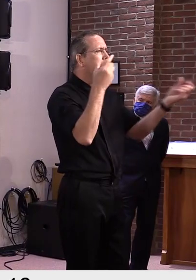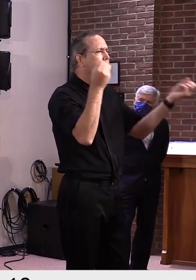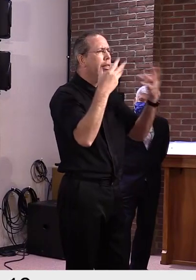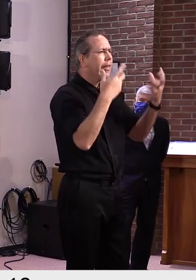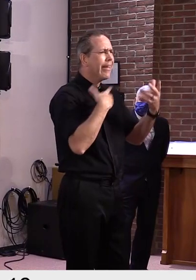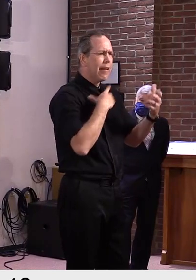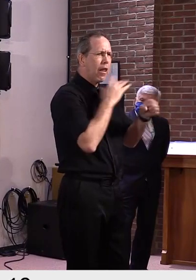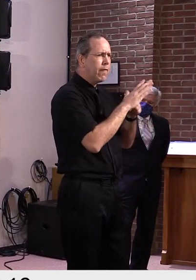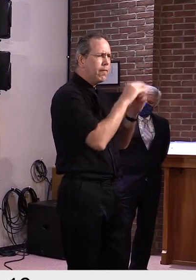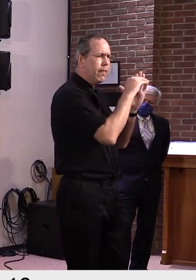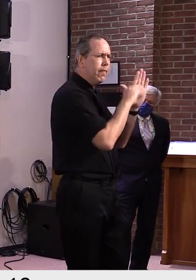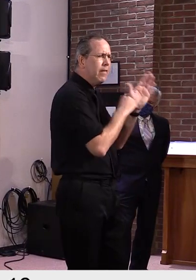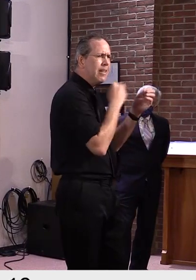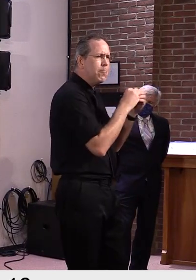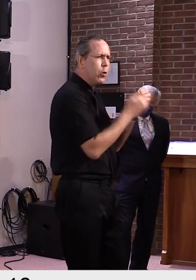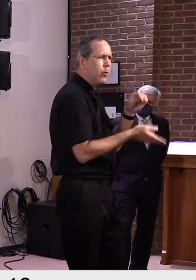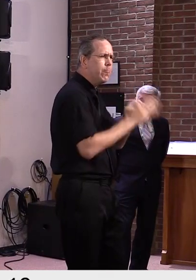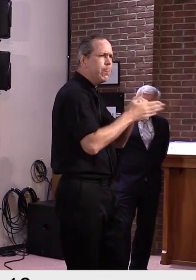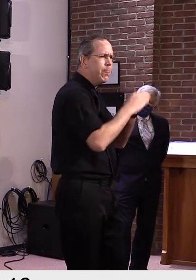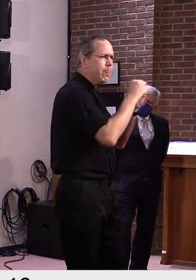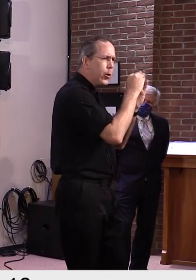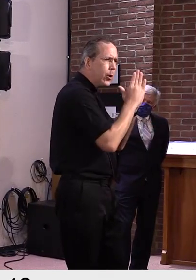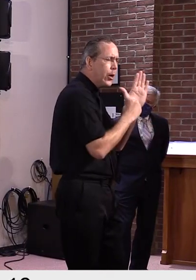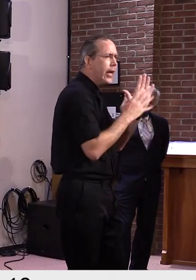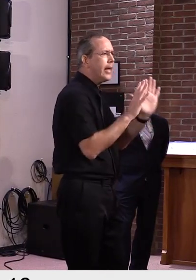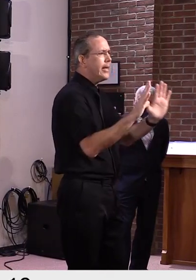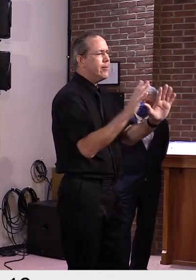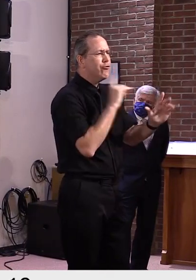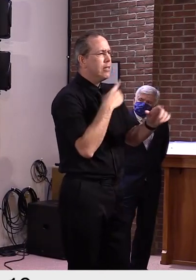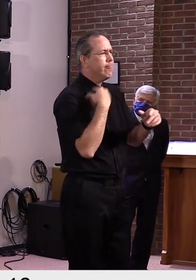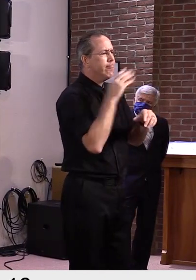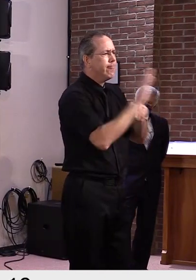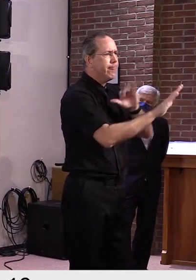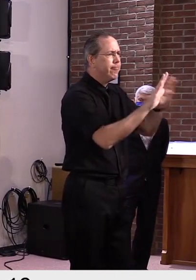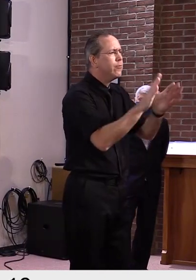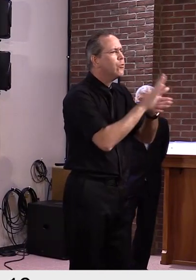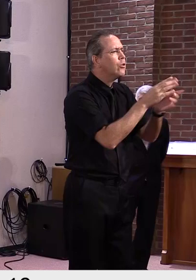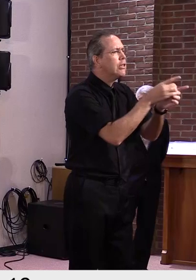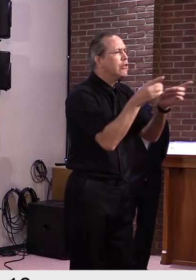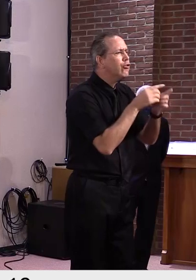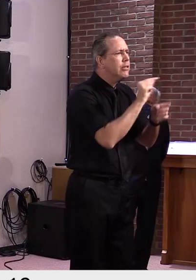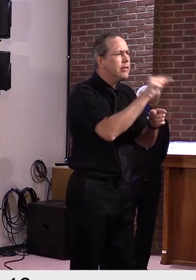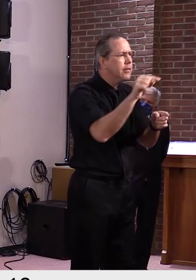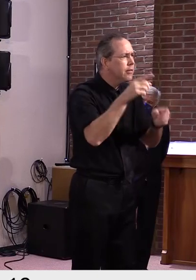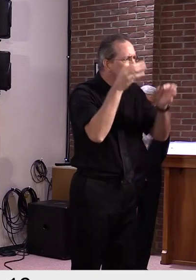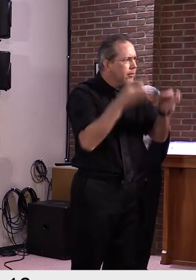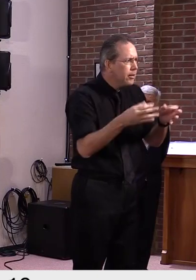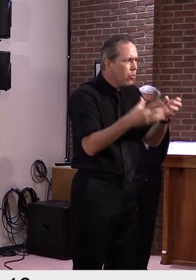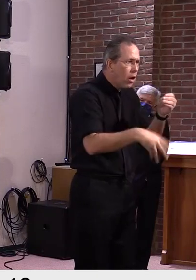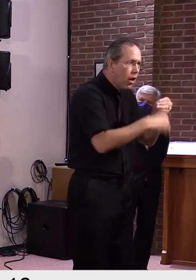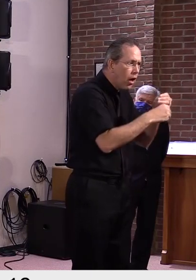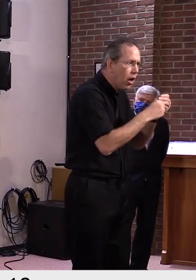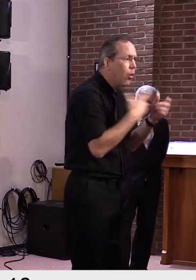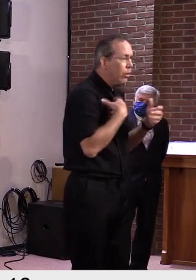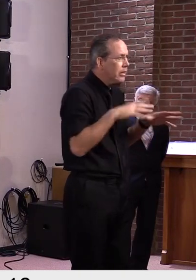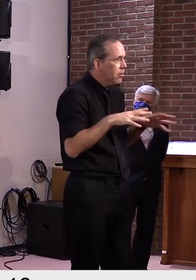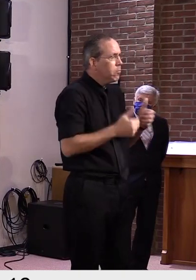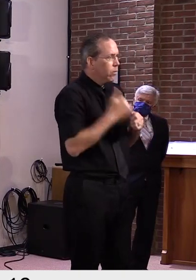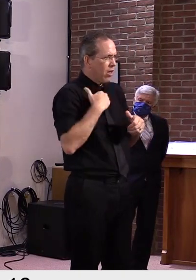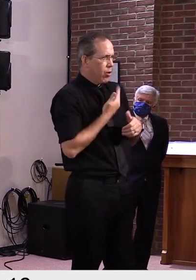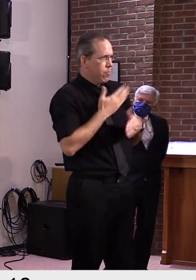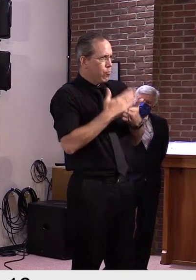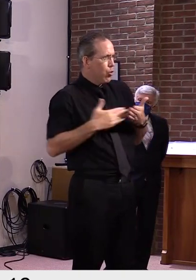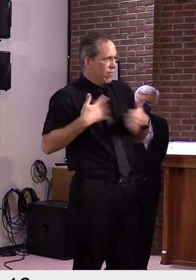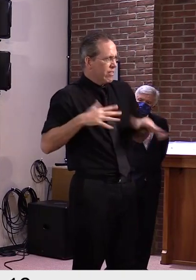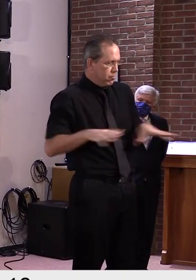all up to them. And I would, uh, have to say, uh, that we've, uh, we've taken a lot of steps in providing guidance. And